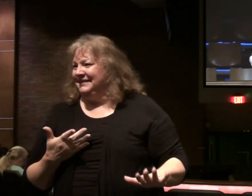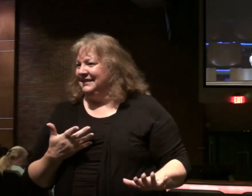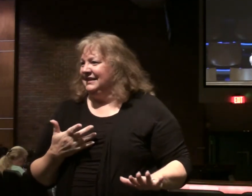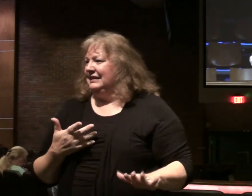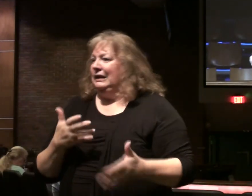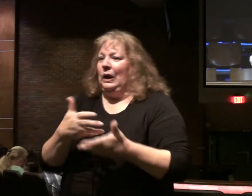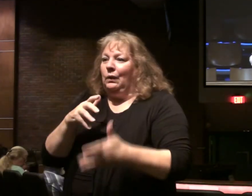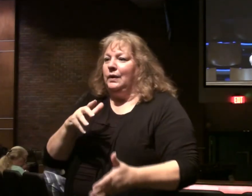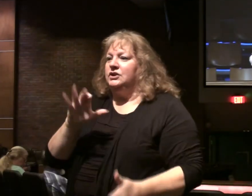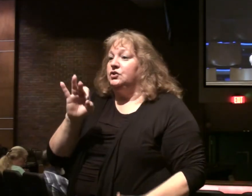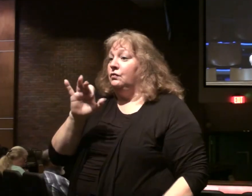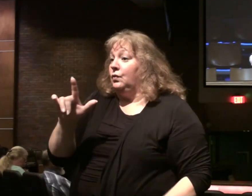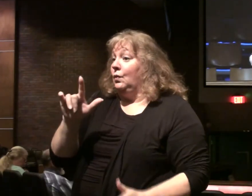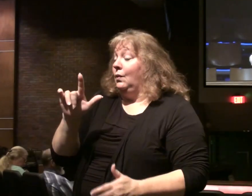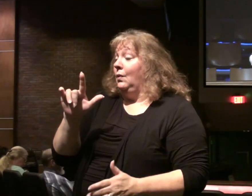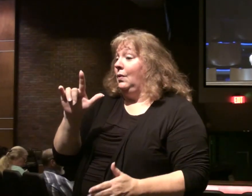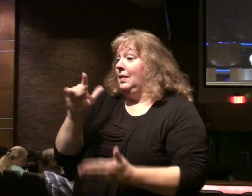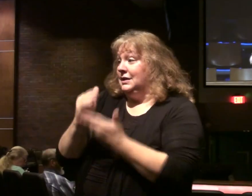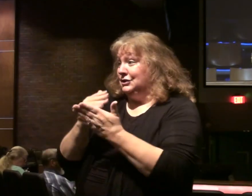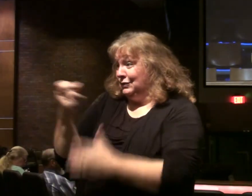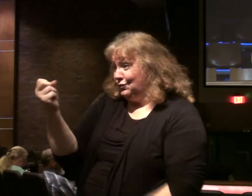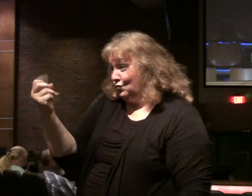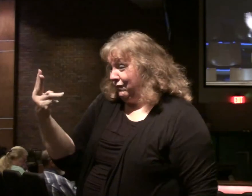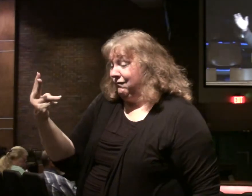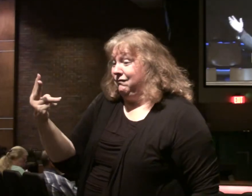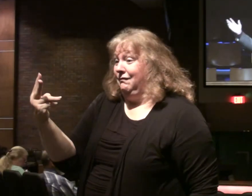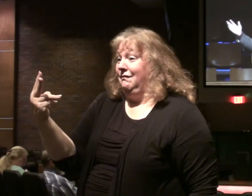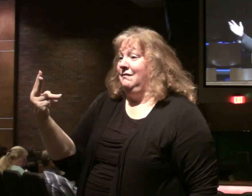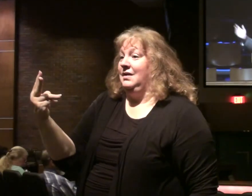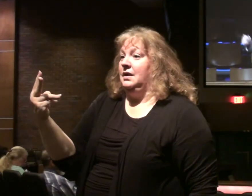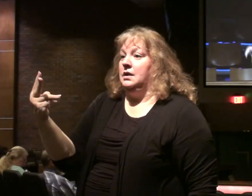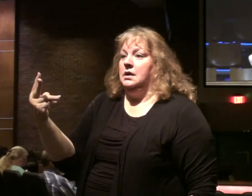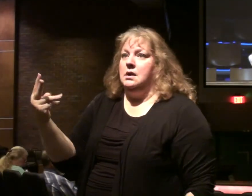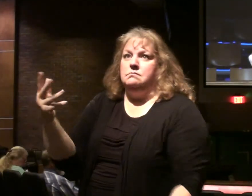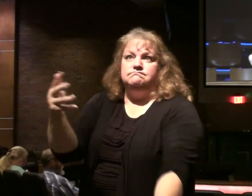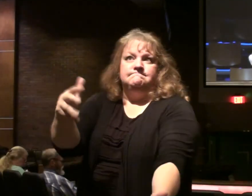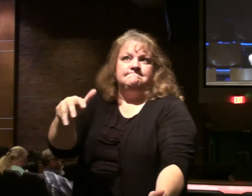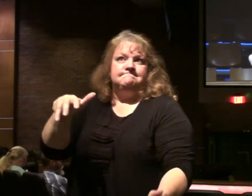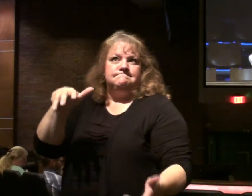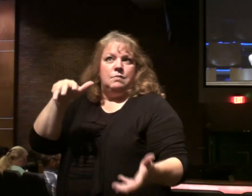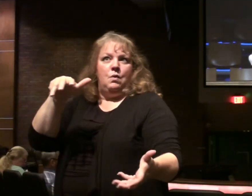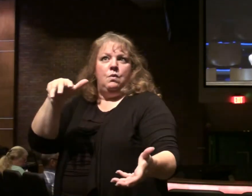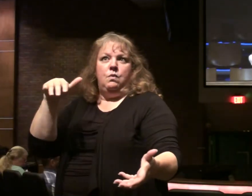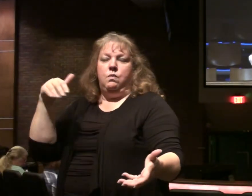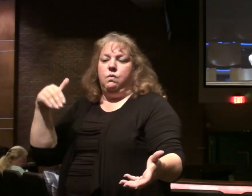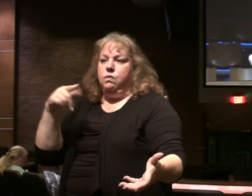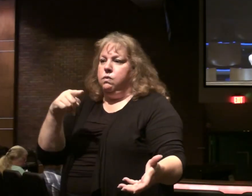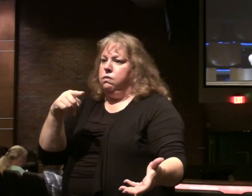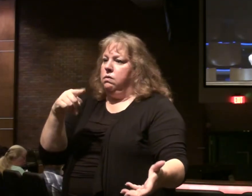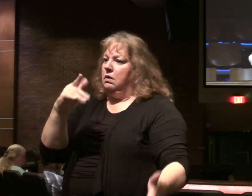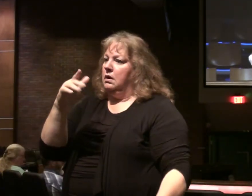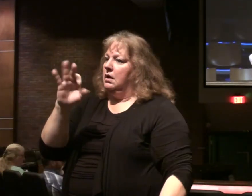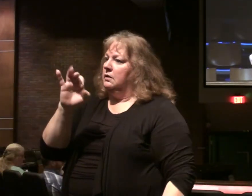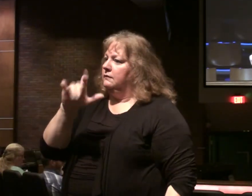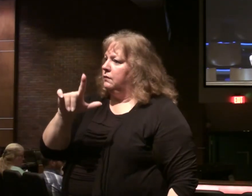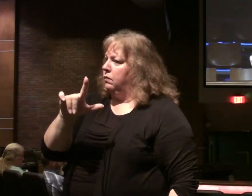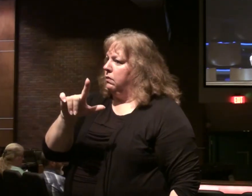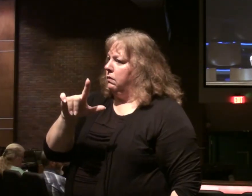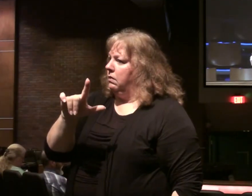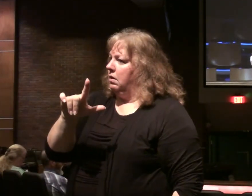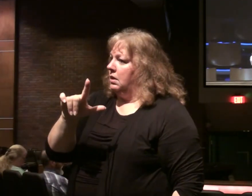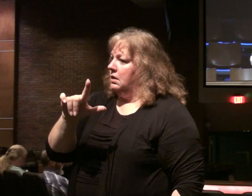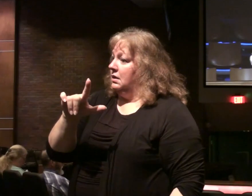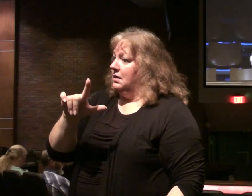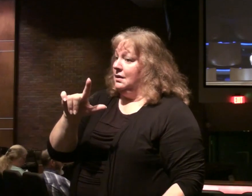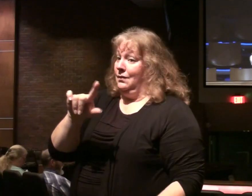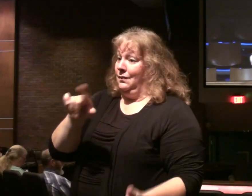There's a rich fool in Luke chapter 12, you can read about it. Very, very wealthy in this earth, but he's a fool in things with